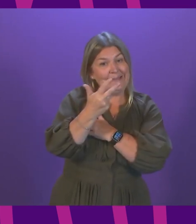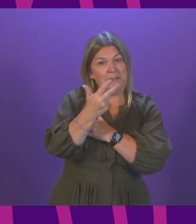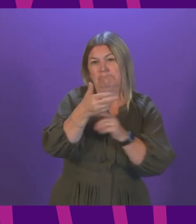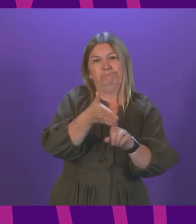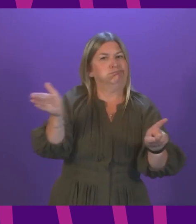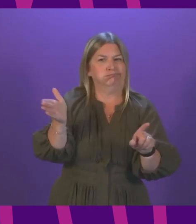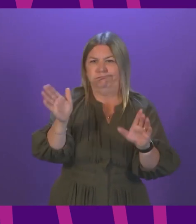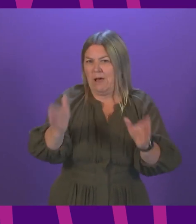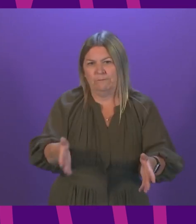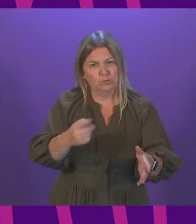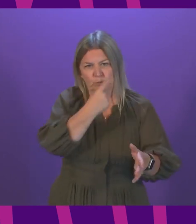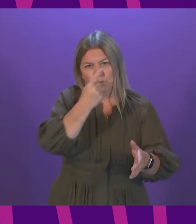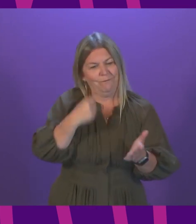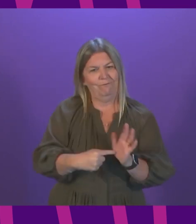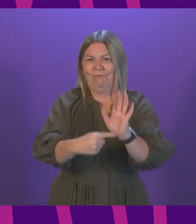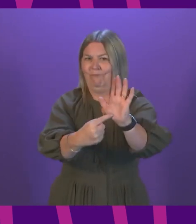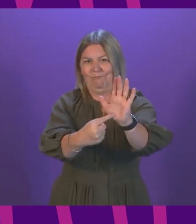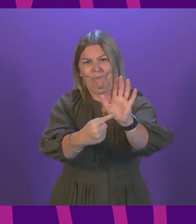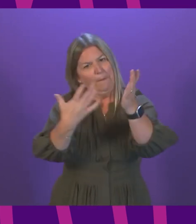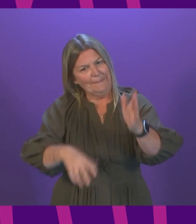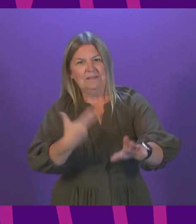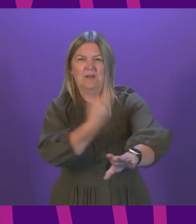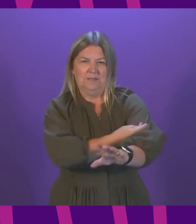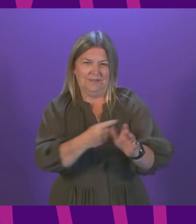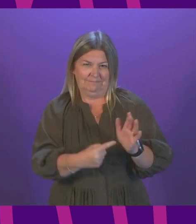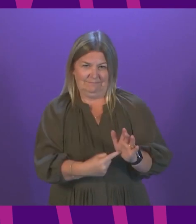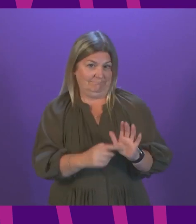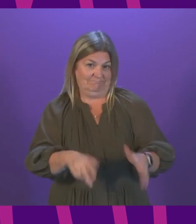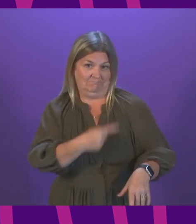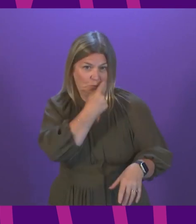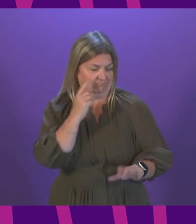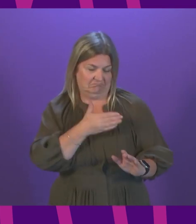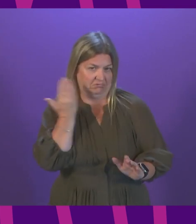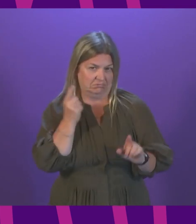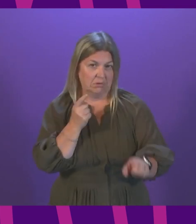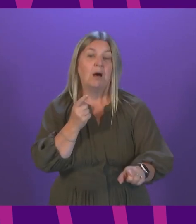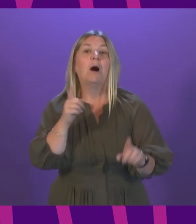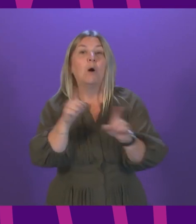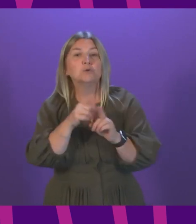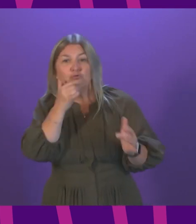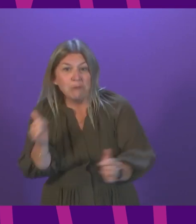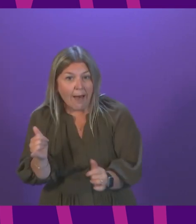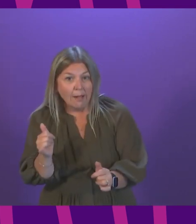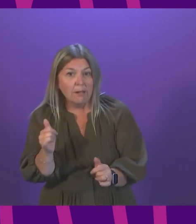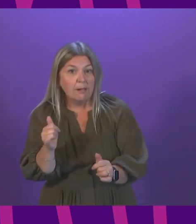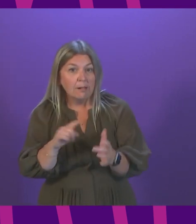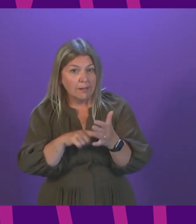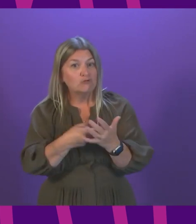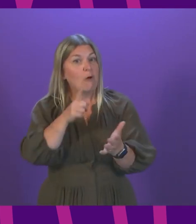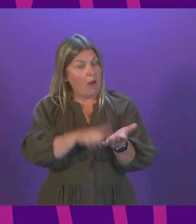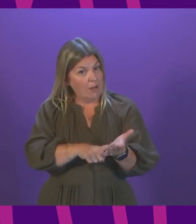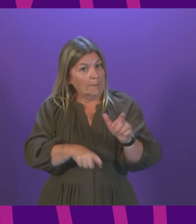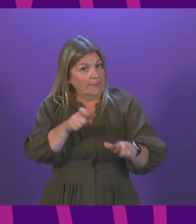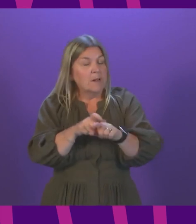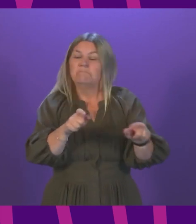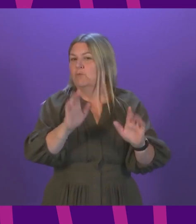requirement to provide proof of vaccination. So too will those taking part in vaccine trials at the small number of and is